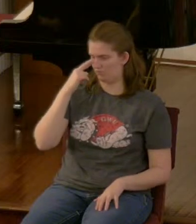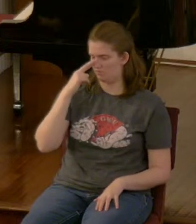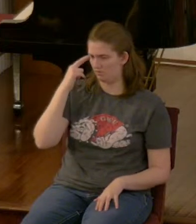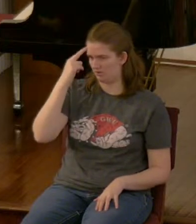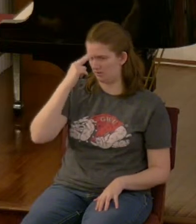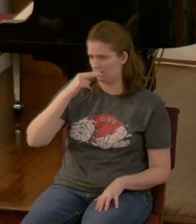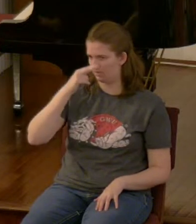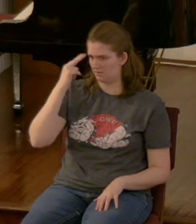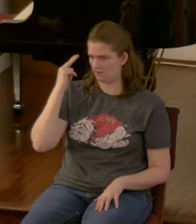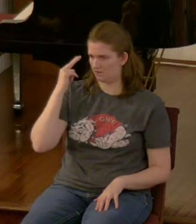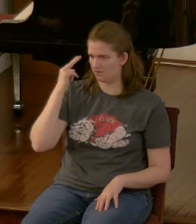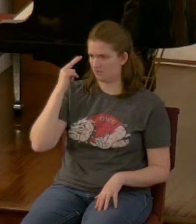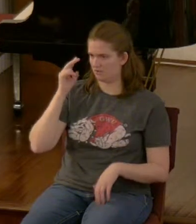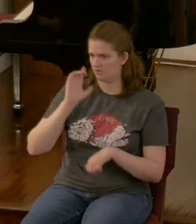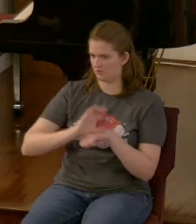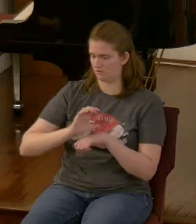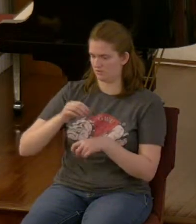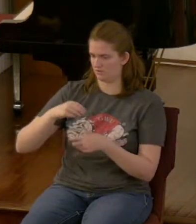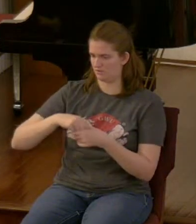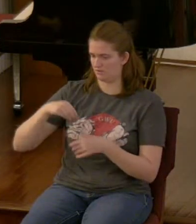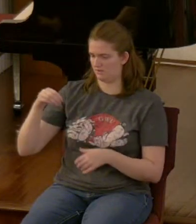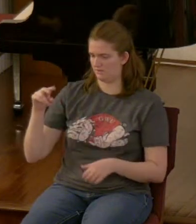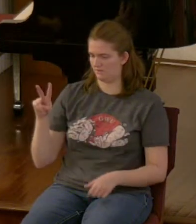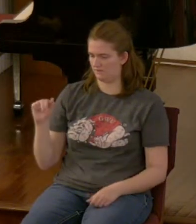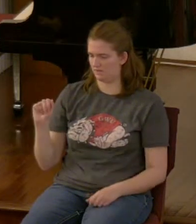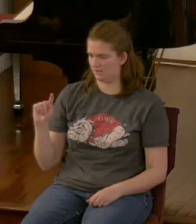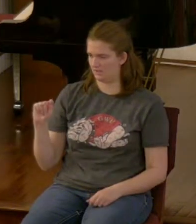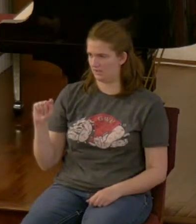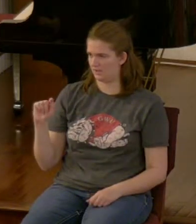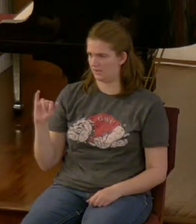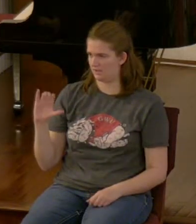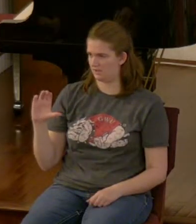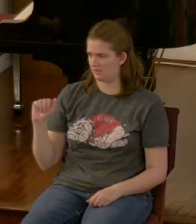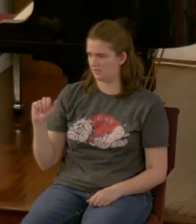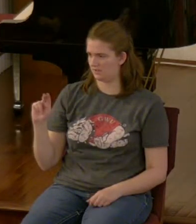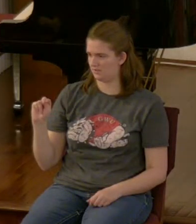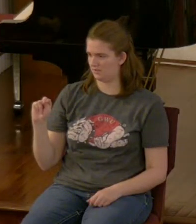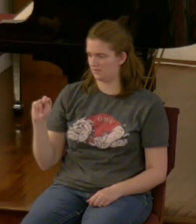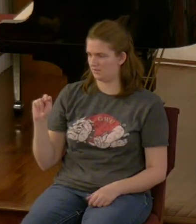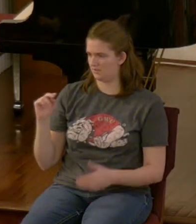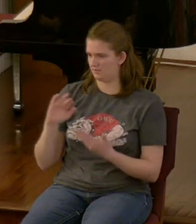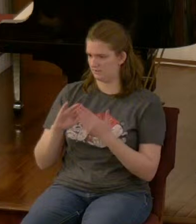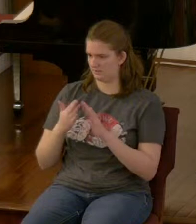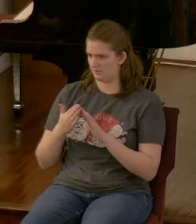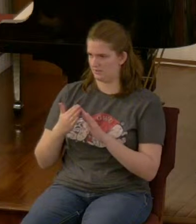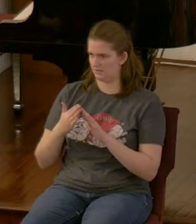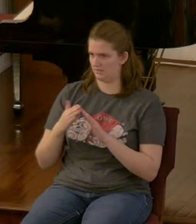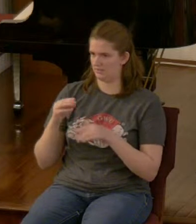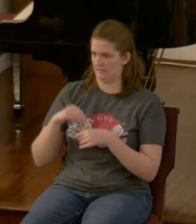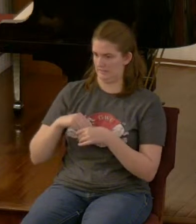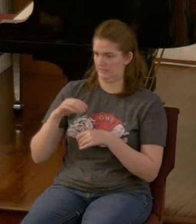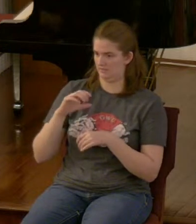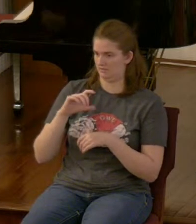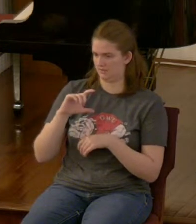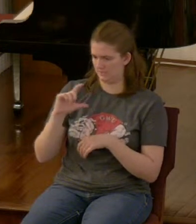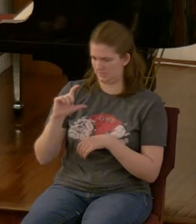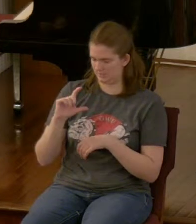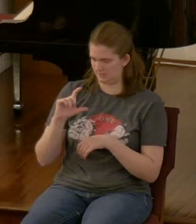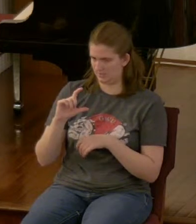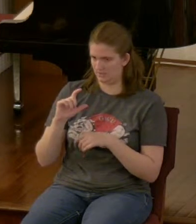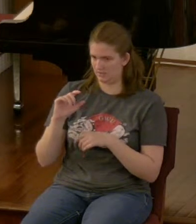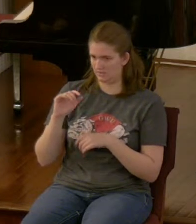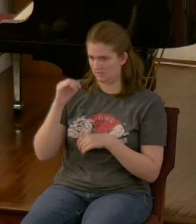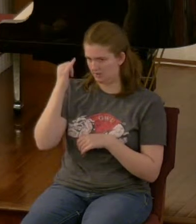Vatican City which is in Italy it's outside of Rome